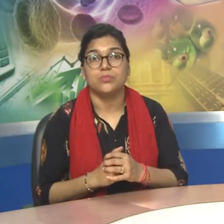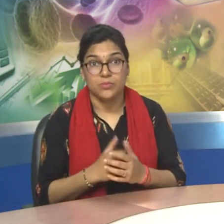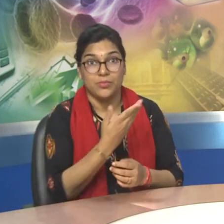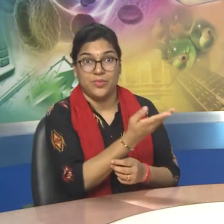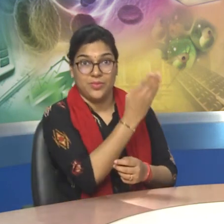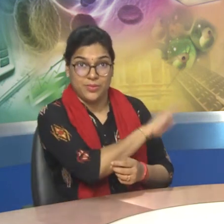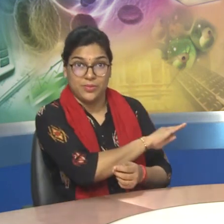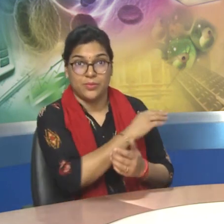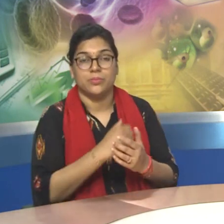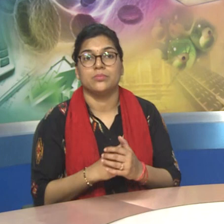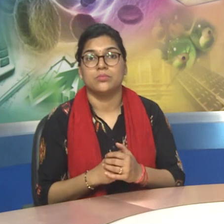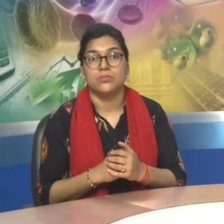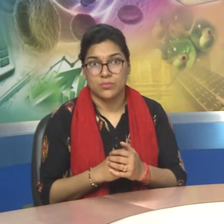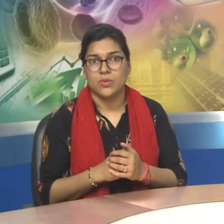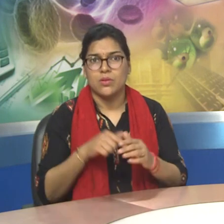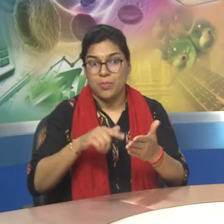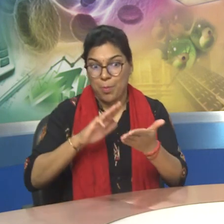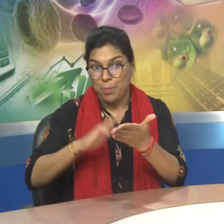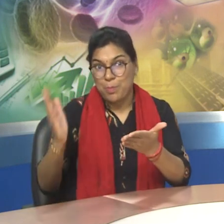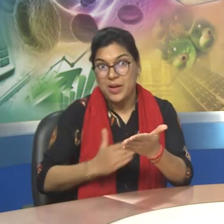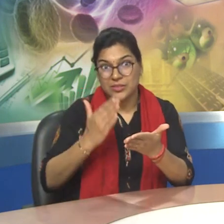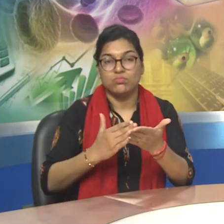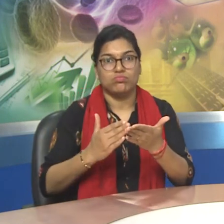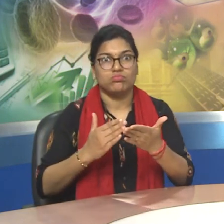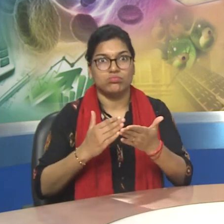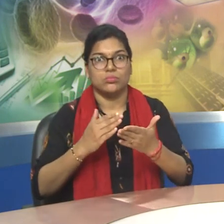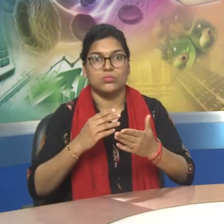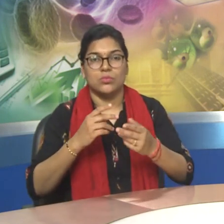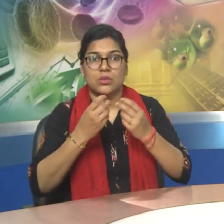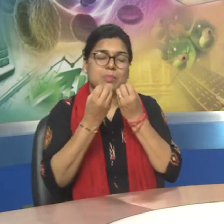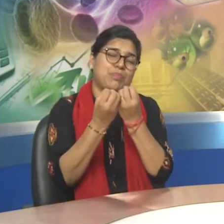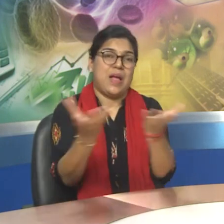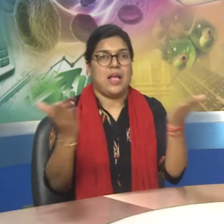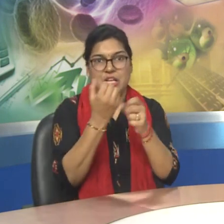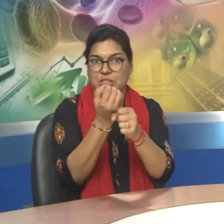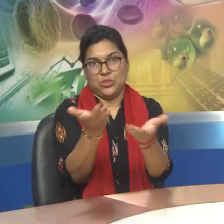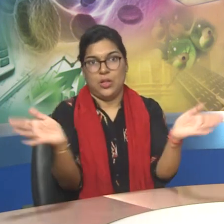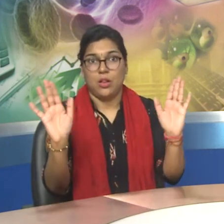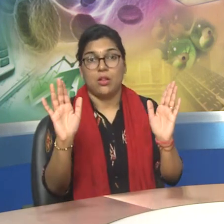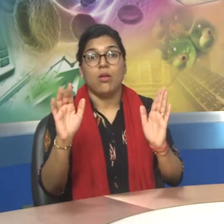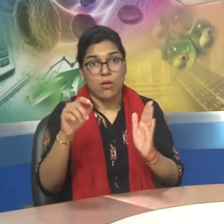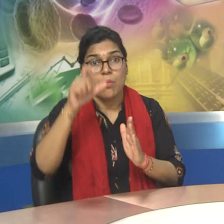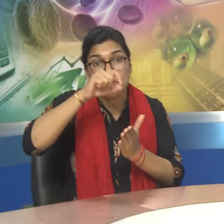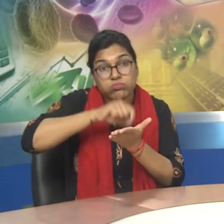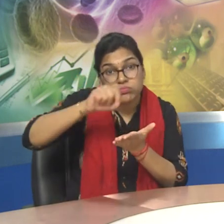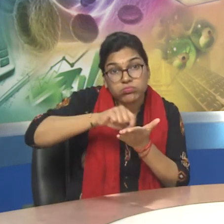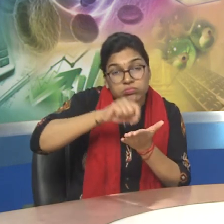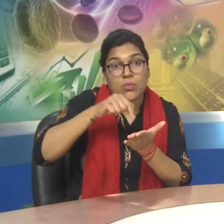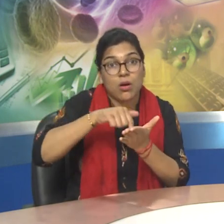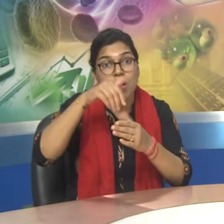and all these scholarly articles are